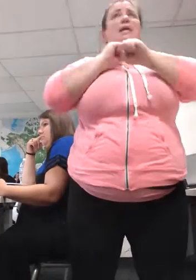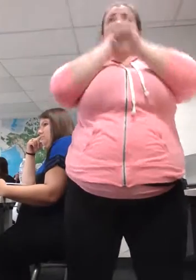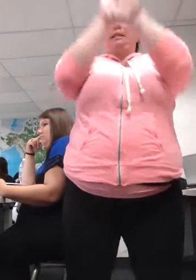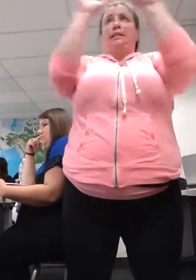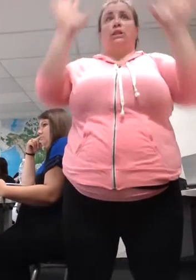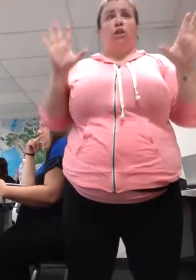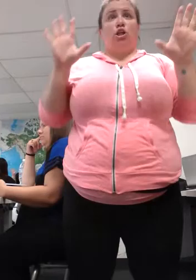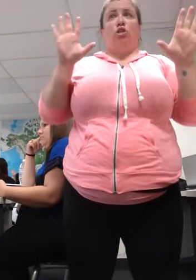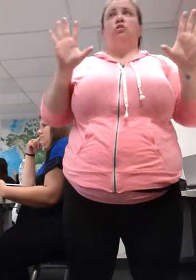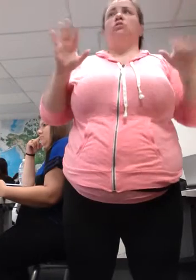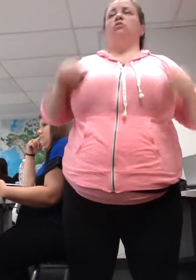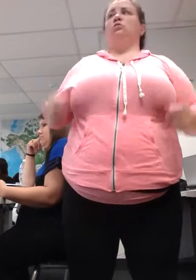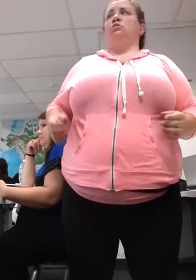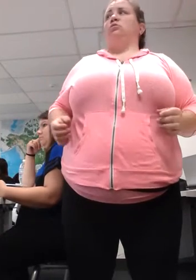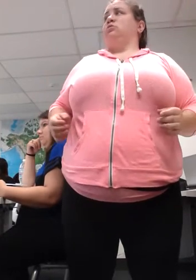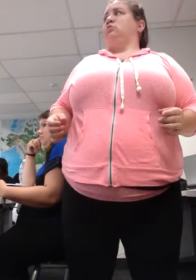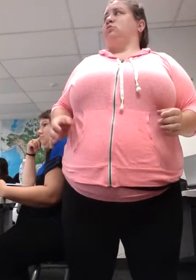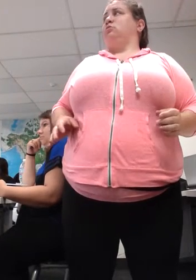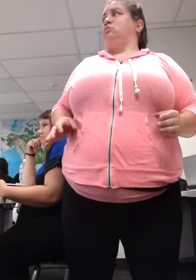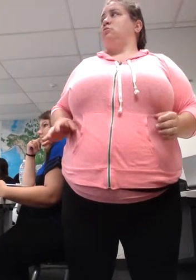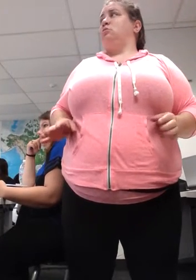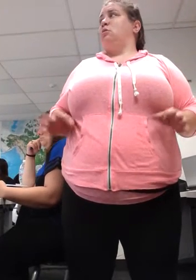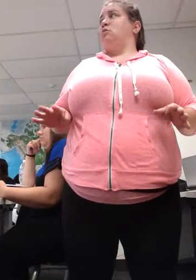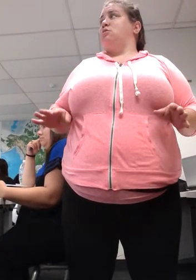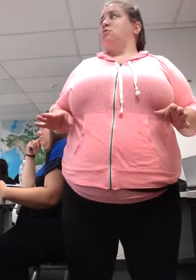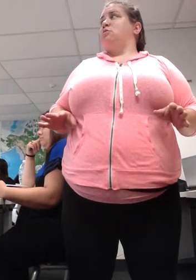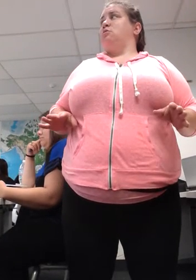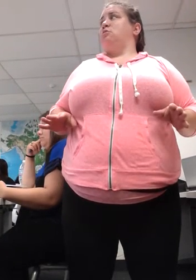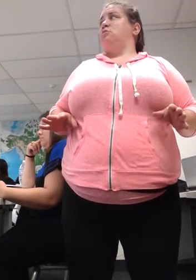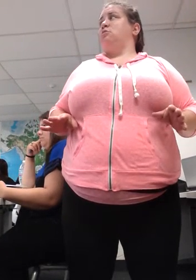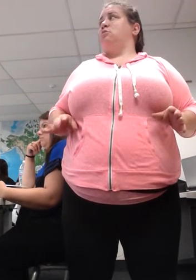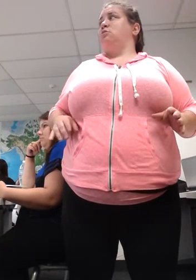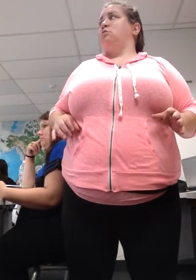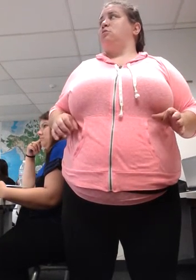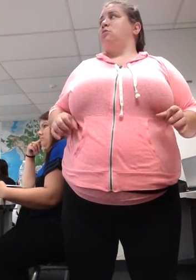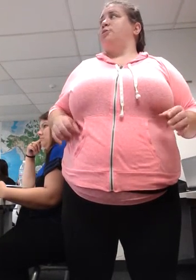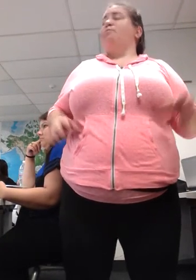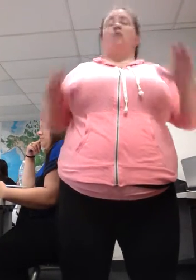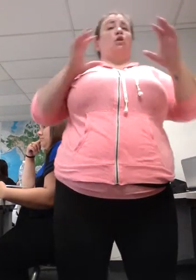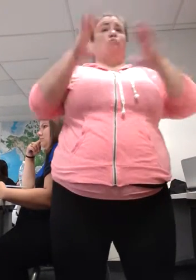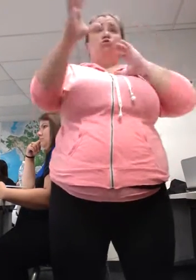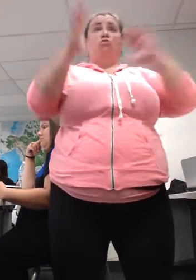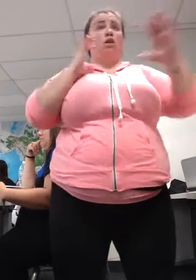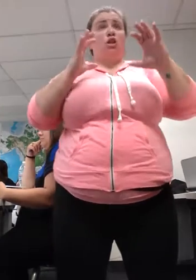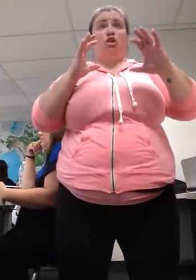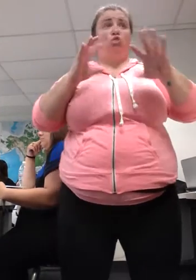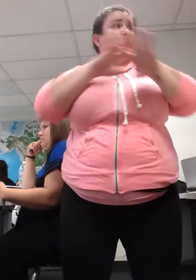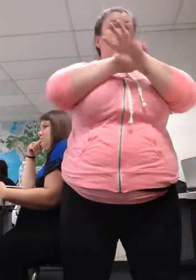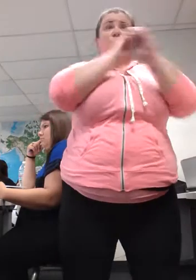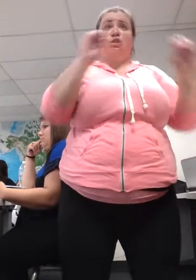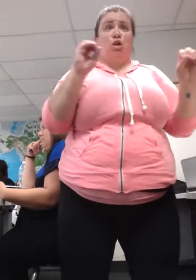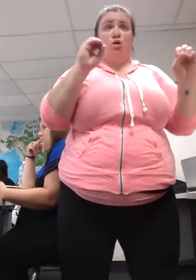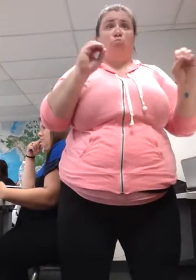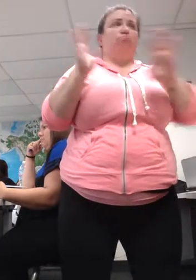No longer for you is it about communication. It's about interpreting.